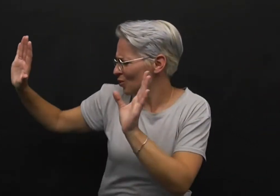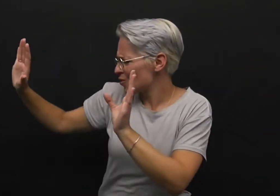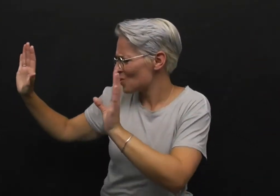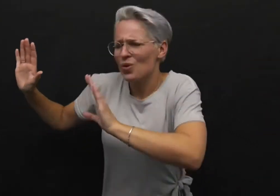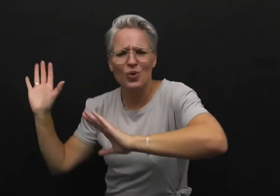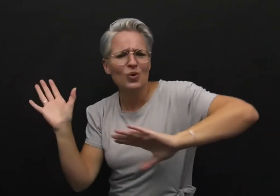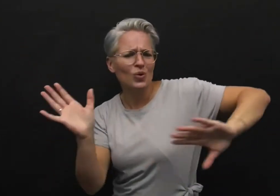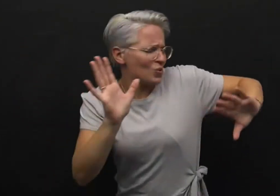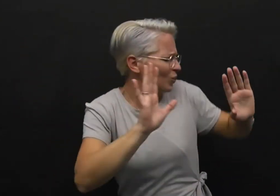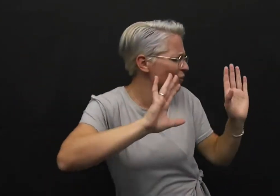Ooh